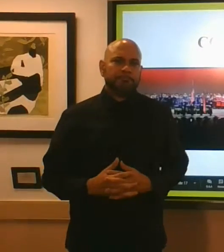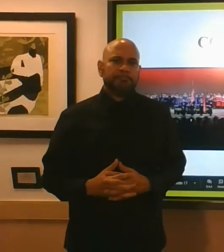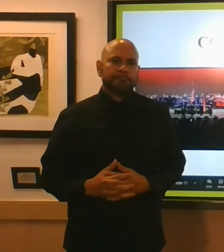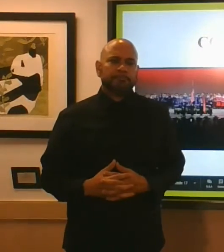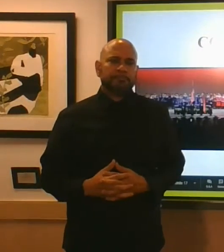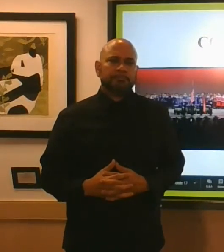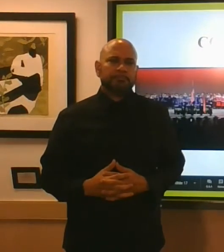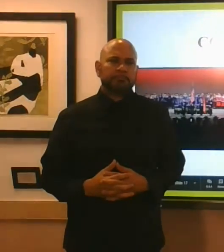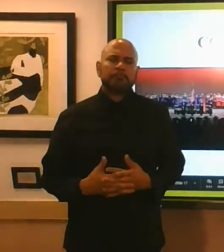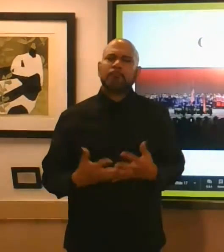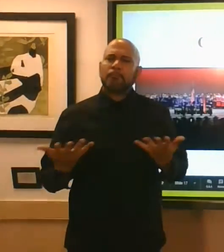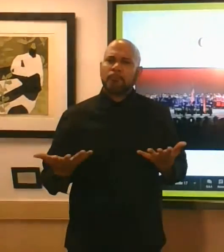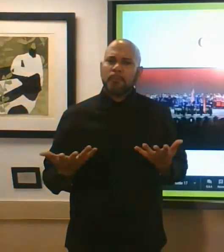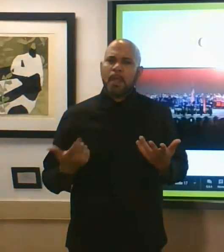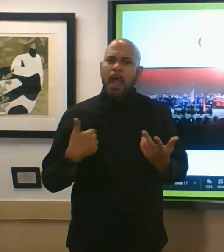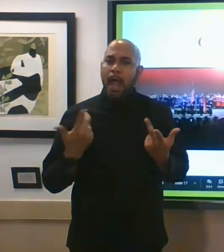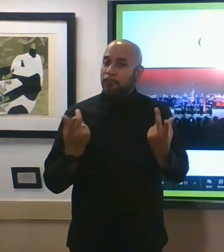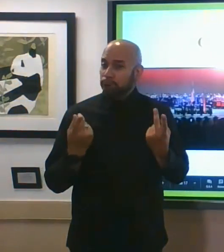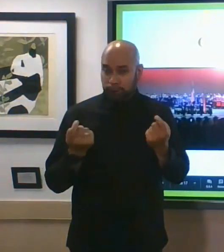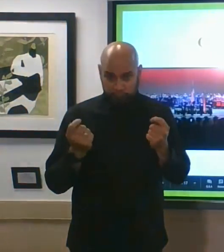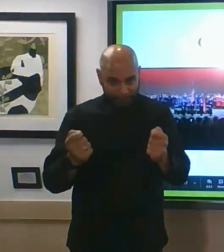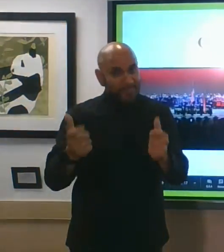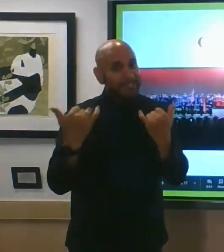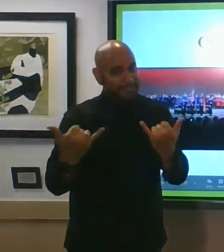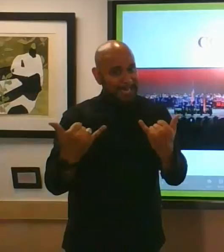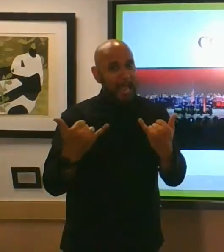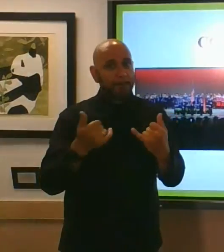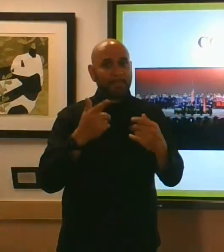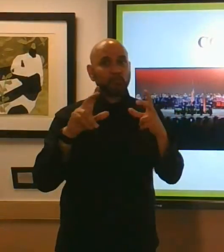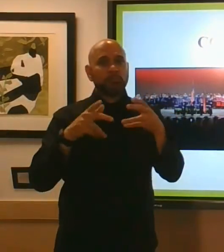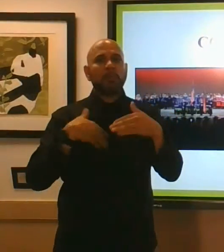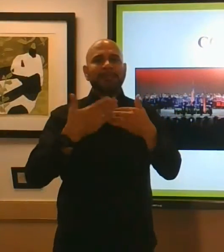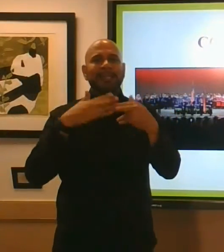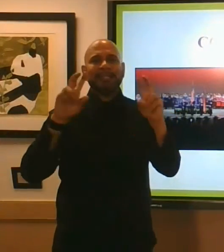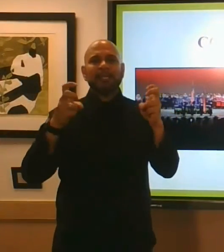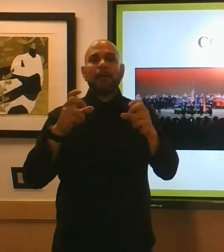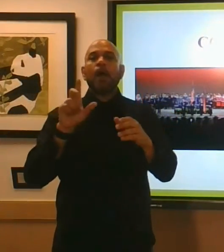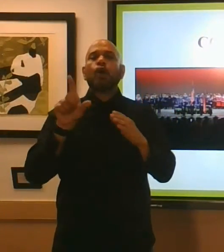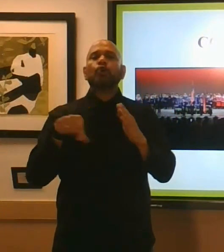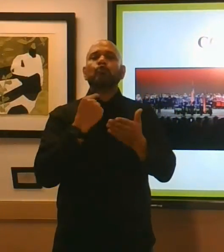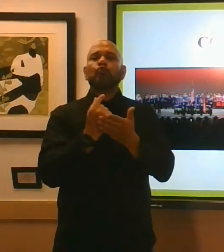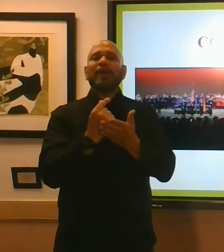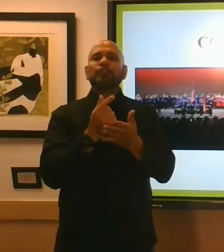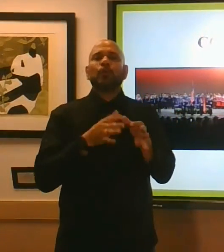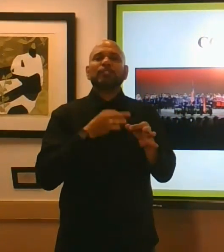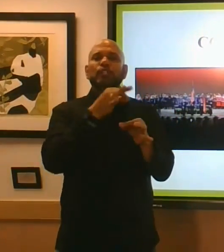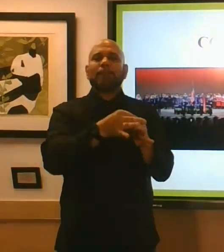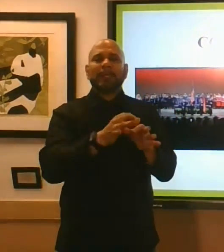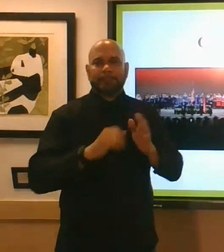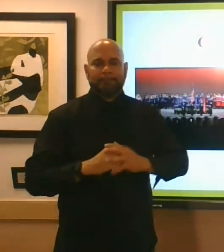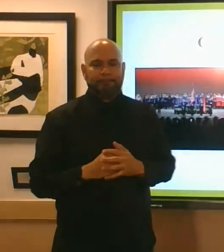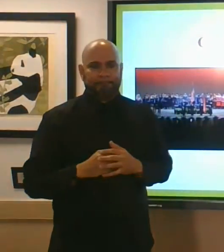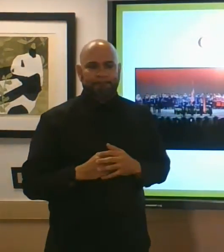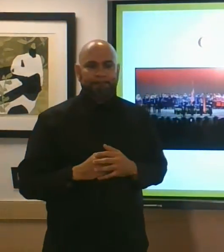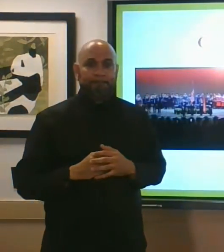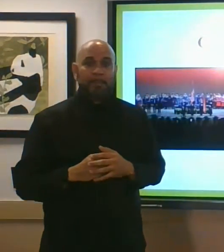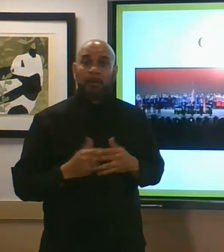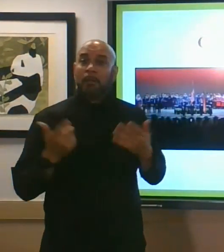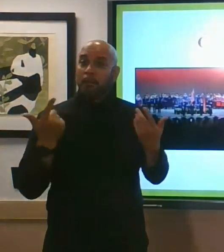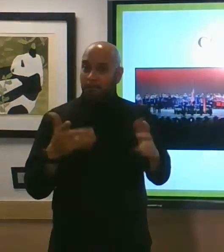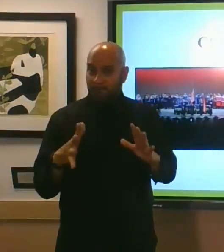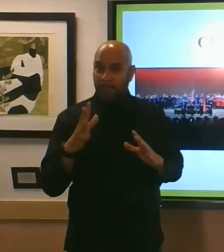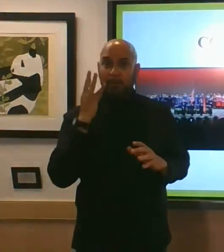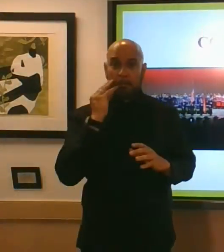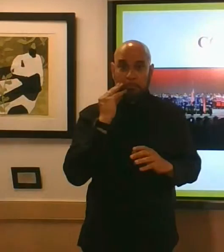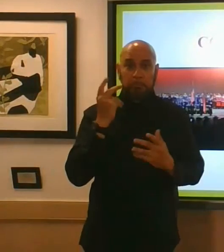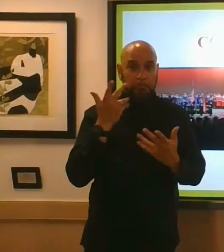so i'm going to go very quickly to the next topic graduation updates as you all have